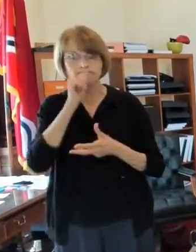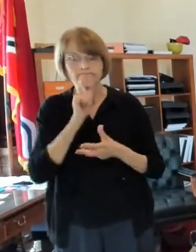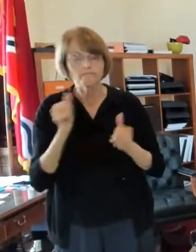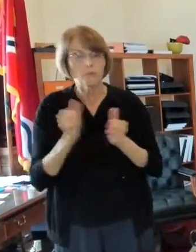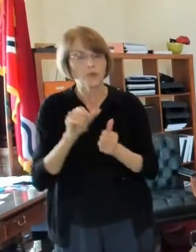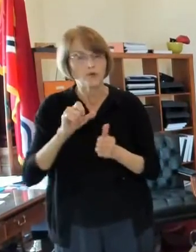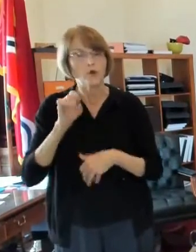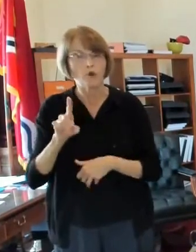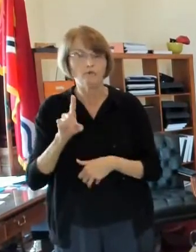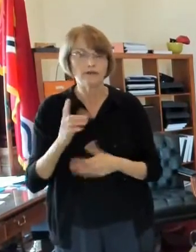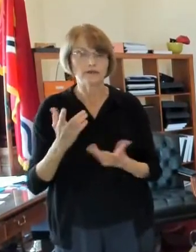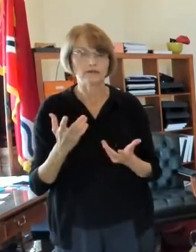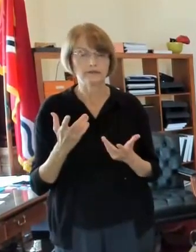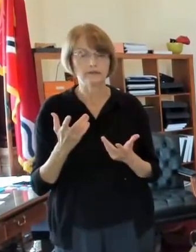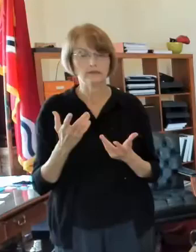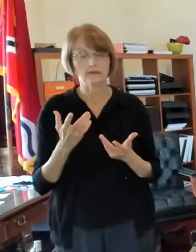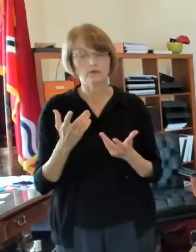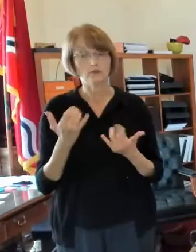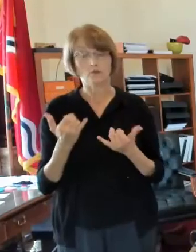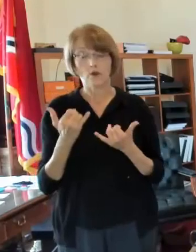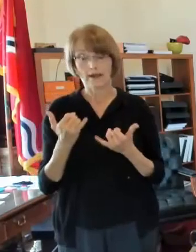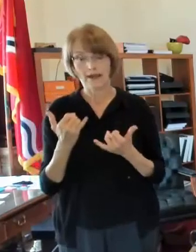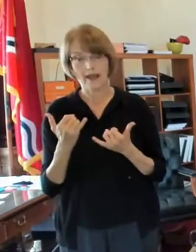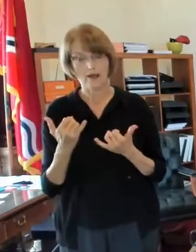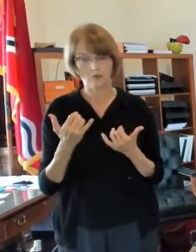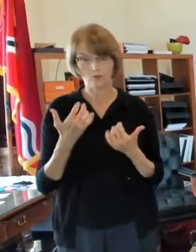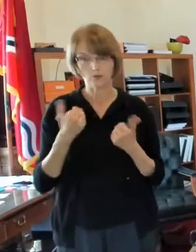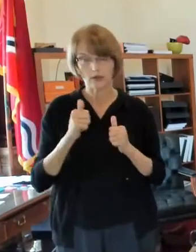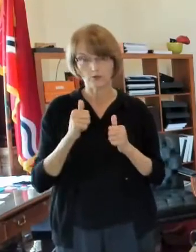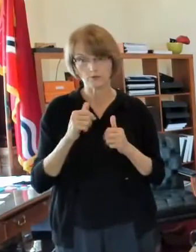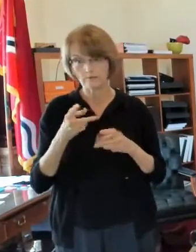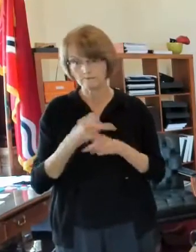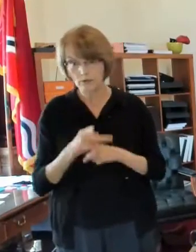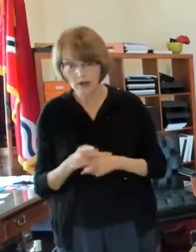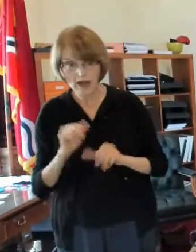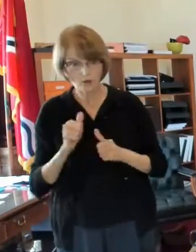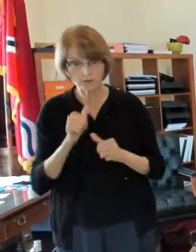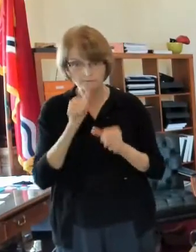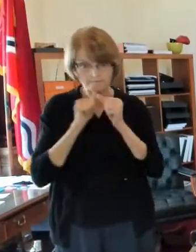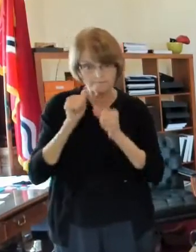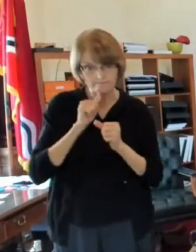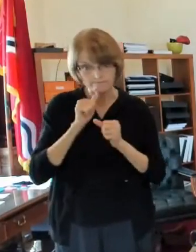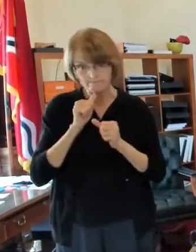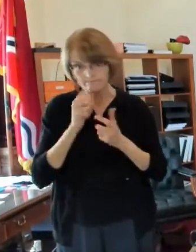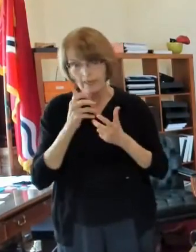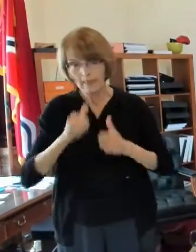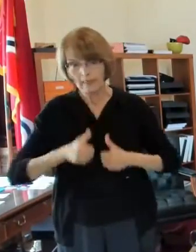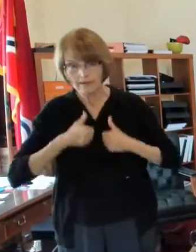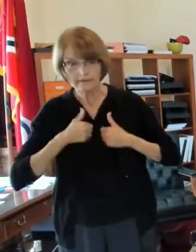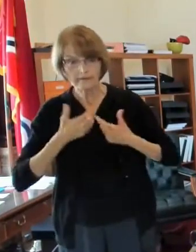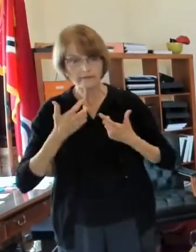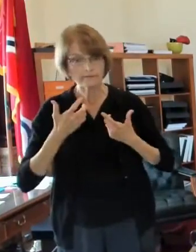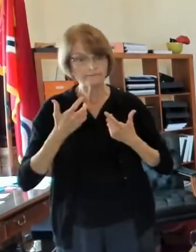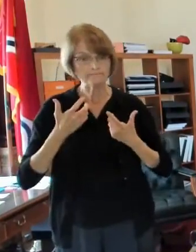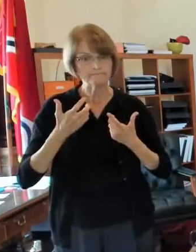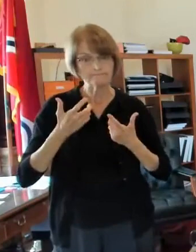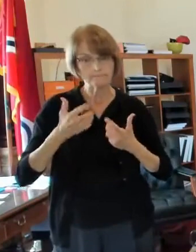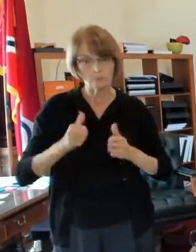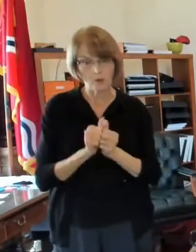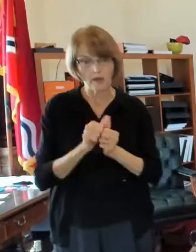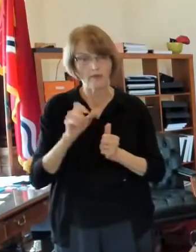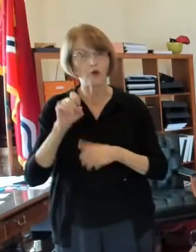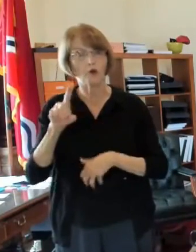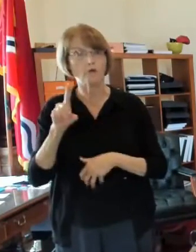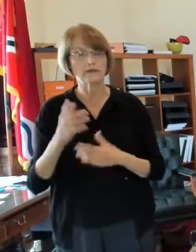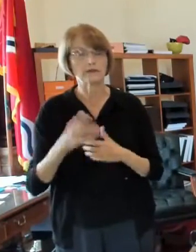so we're all trying to figure out how to coexist with covid um so that's a